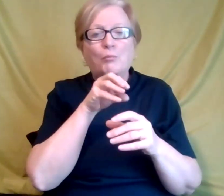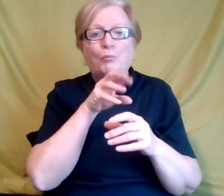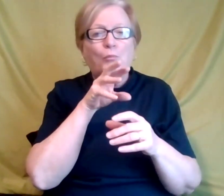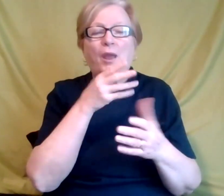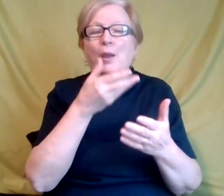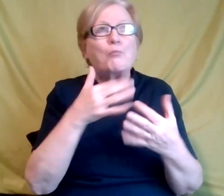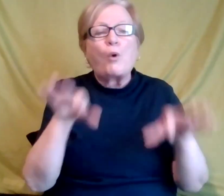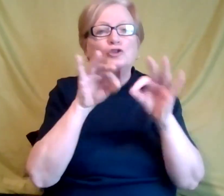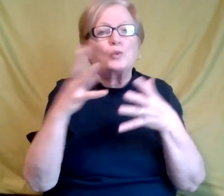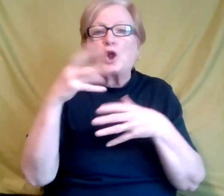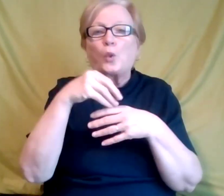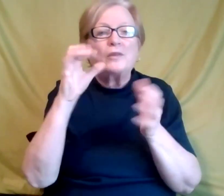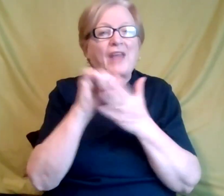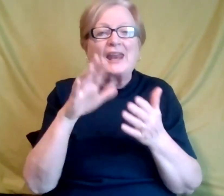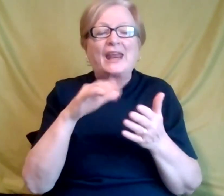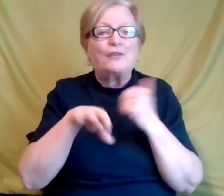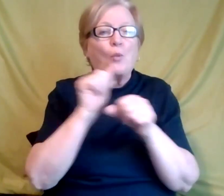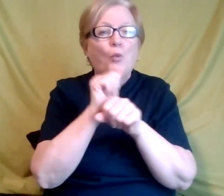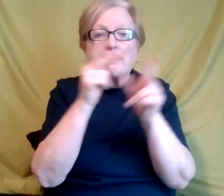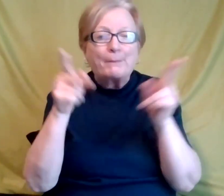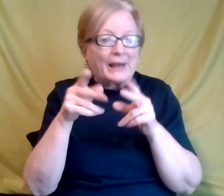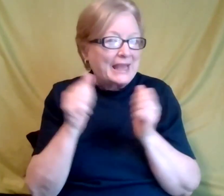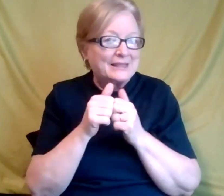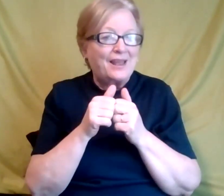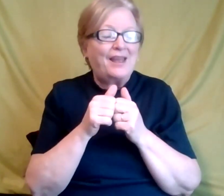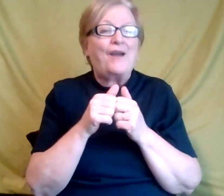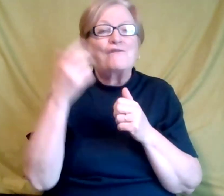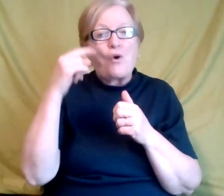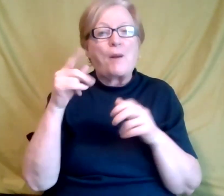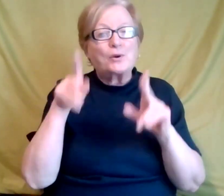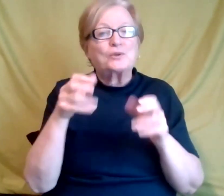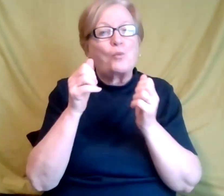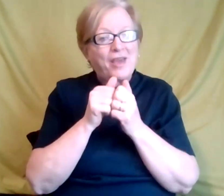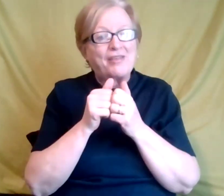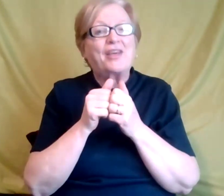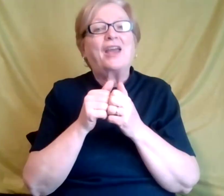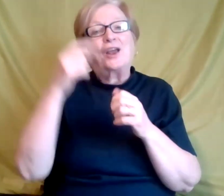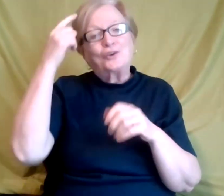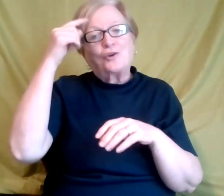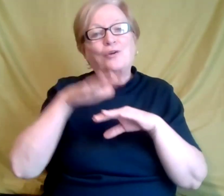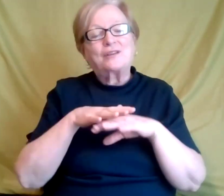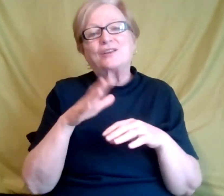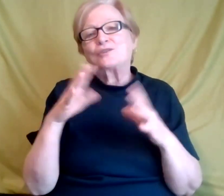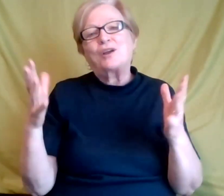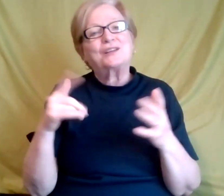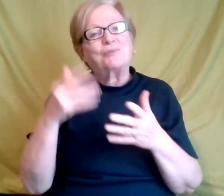So I really just wanted to expand upon that. And thank you so much for being here. Oh, thank you, Lisa. I